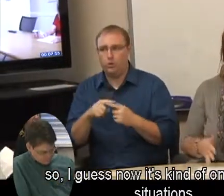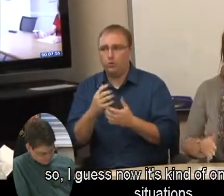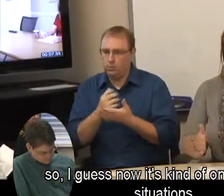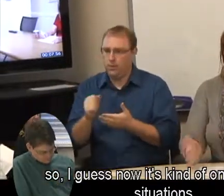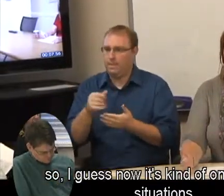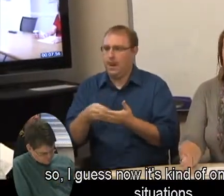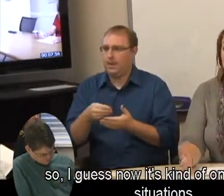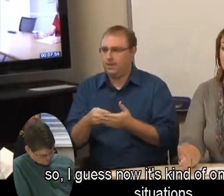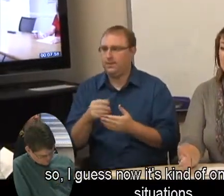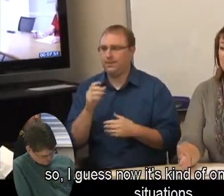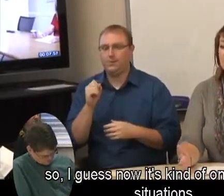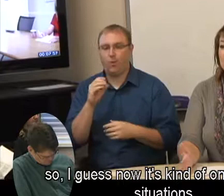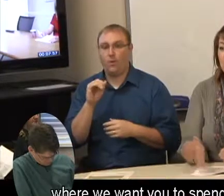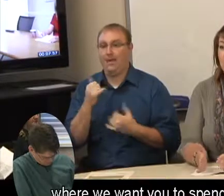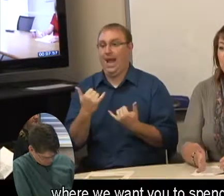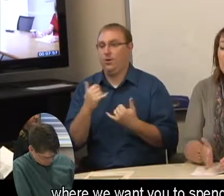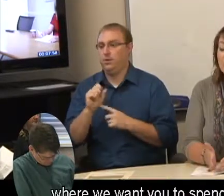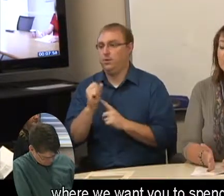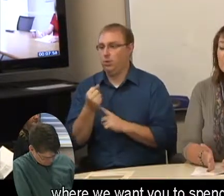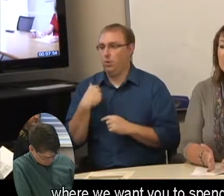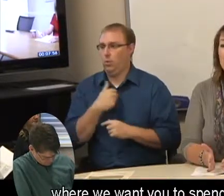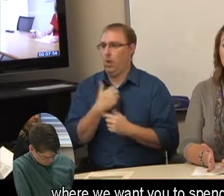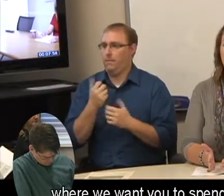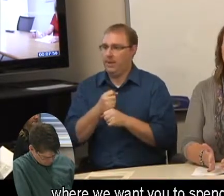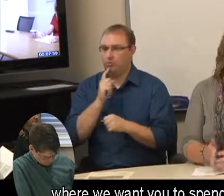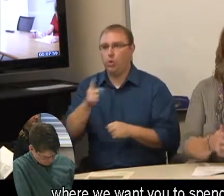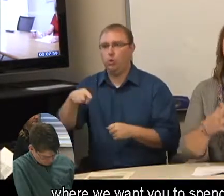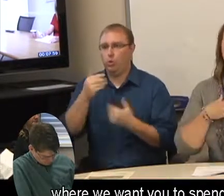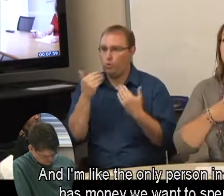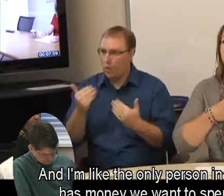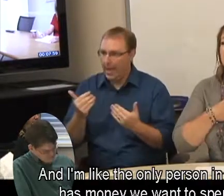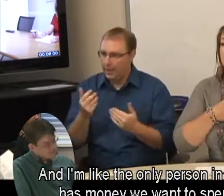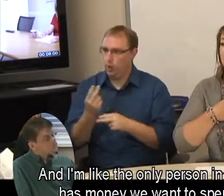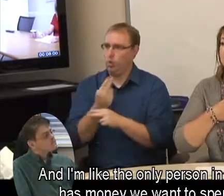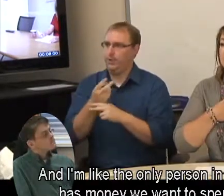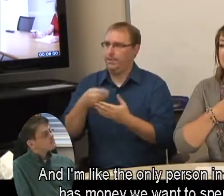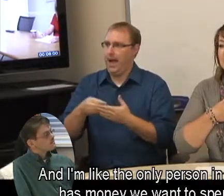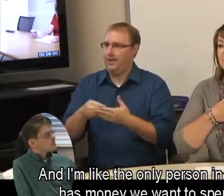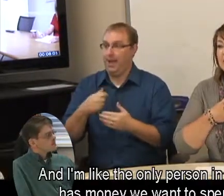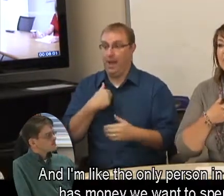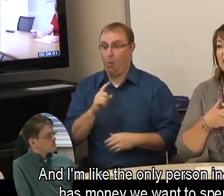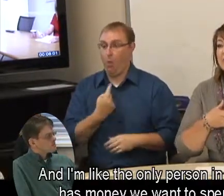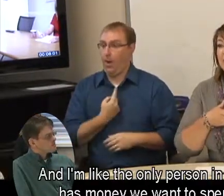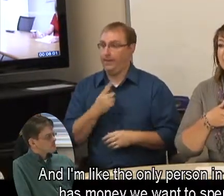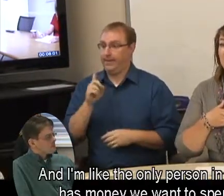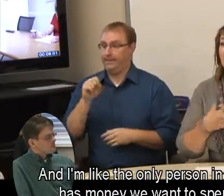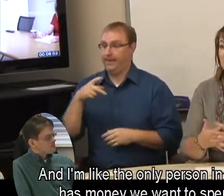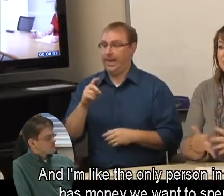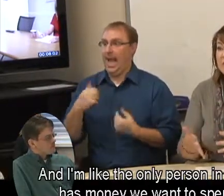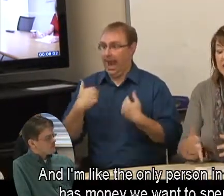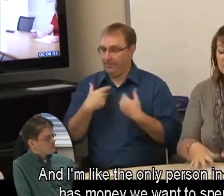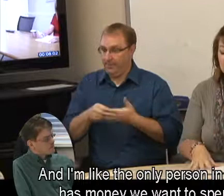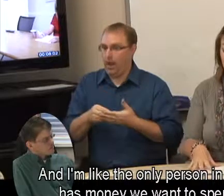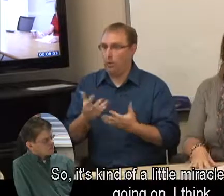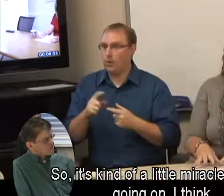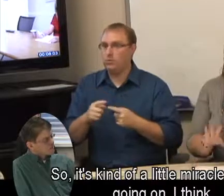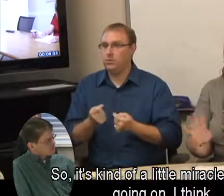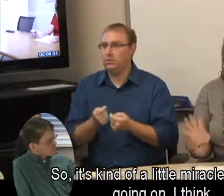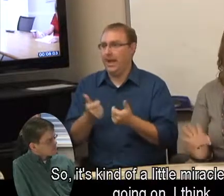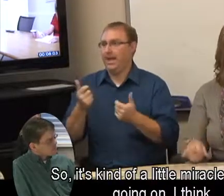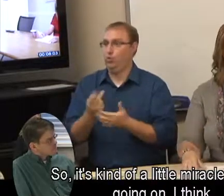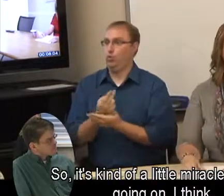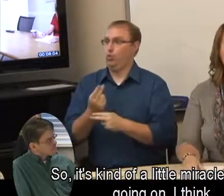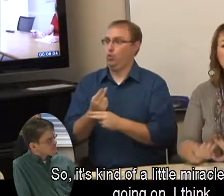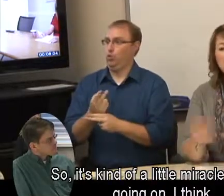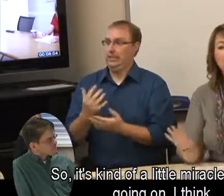you know, it's kind of one of those situations where we want you to spend it, right? And I'm like the only person in DSPD that has money that we want to spend, too. So it's